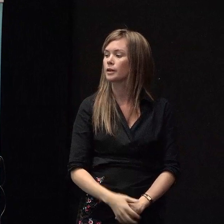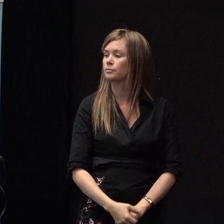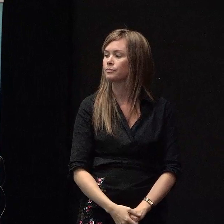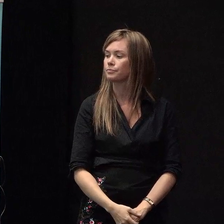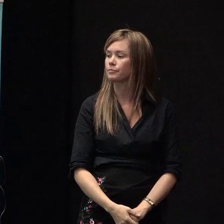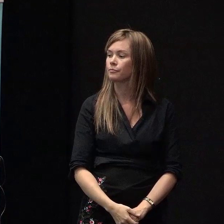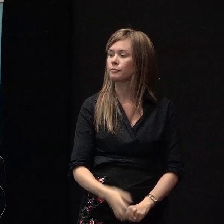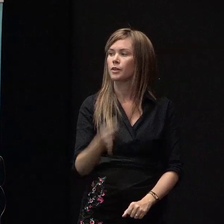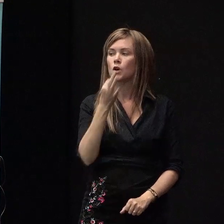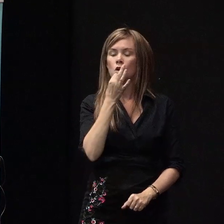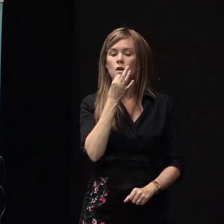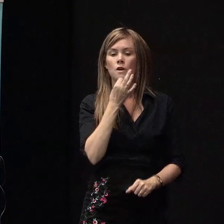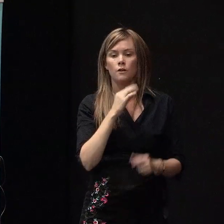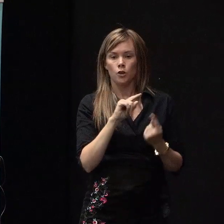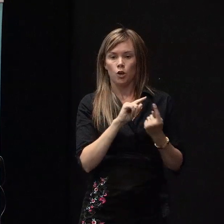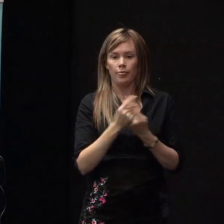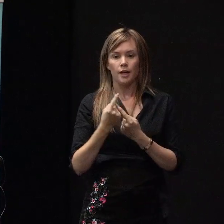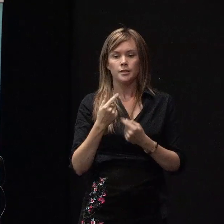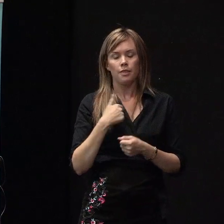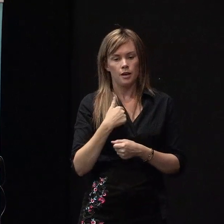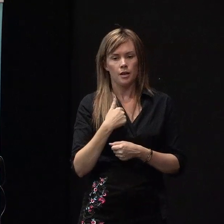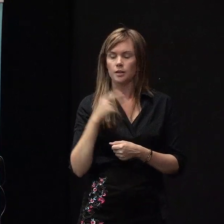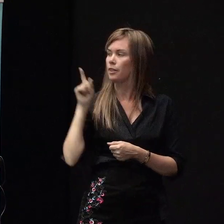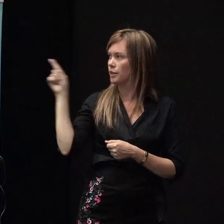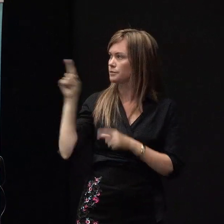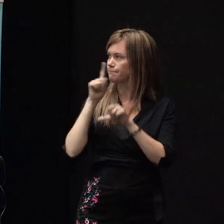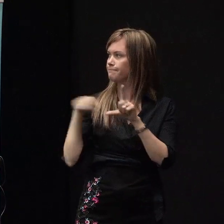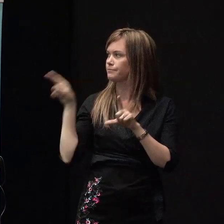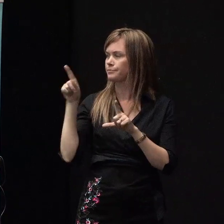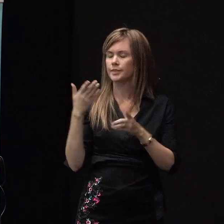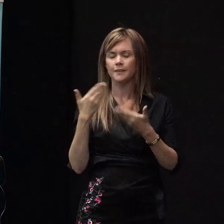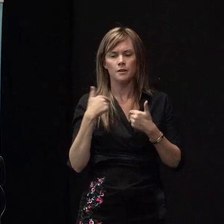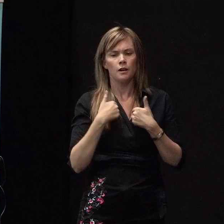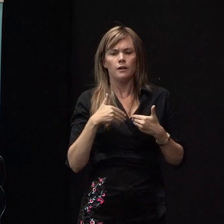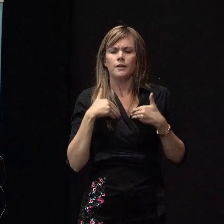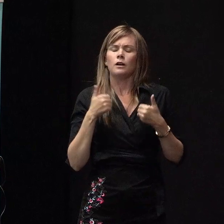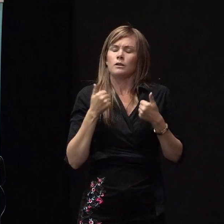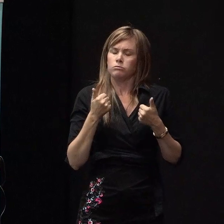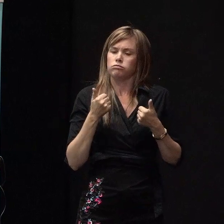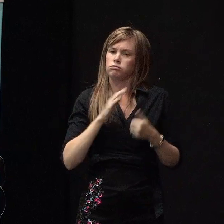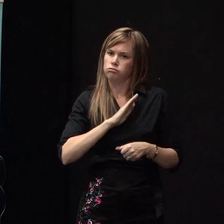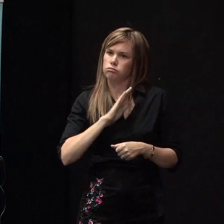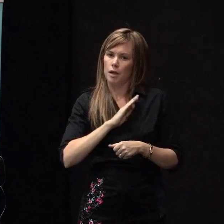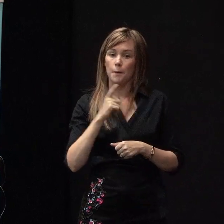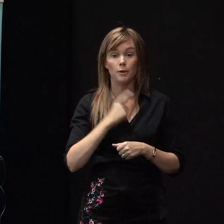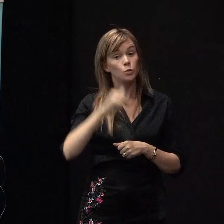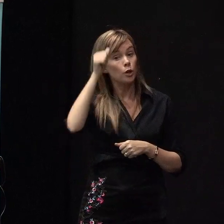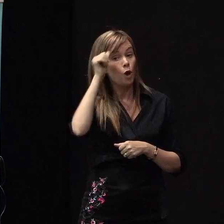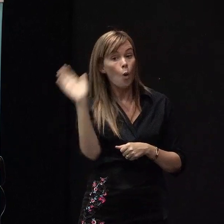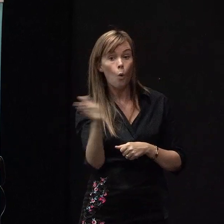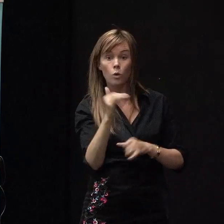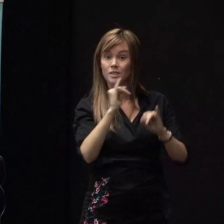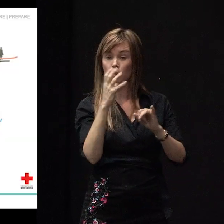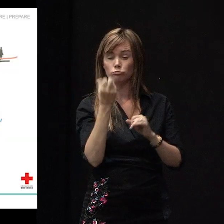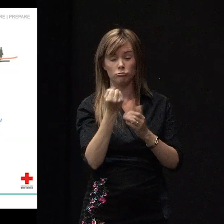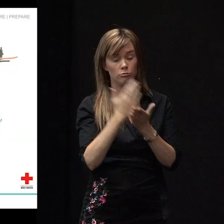There's a few things that I find incredibly reassuring about this graph. We know that, as Lucy said, every disaster is different. We might be at